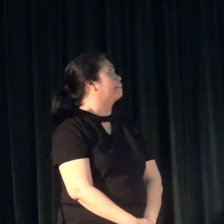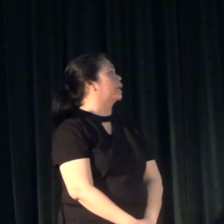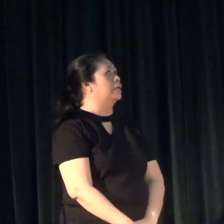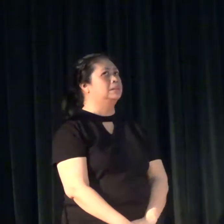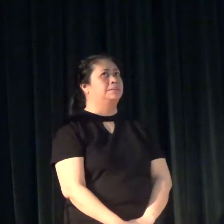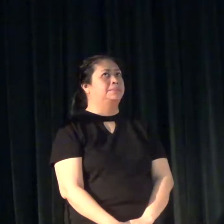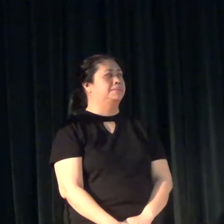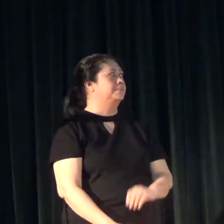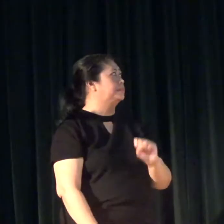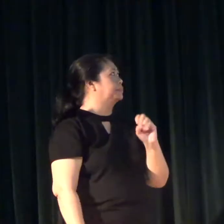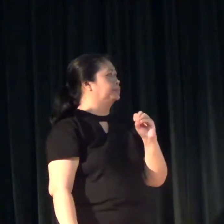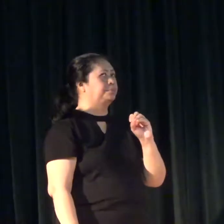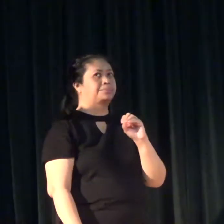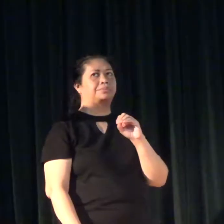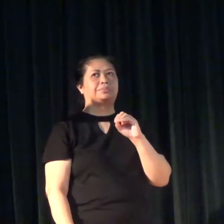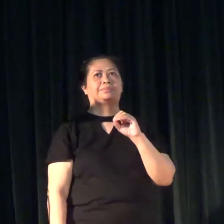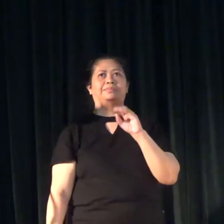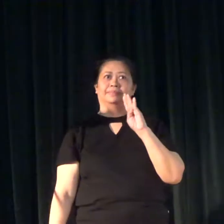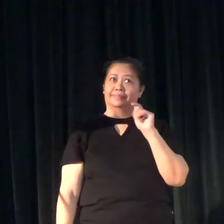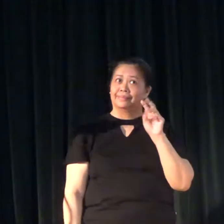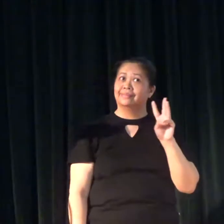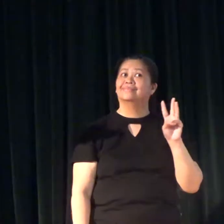and so, by the way,